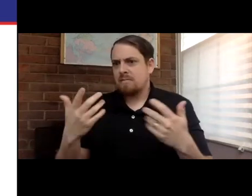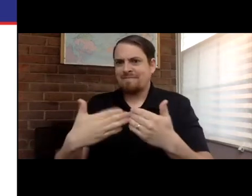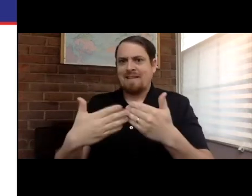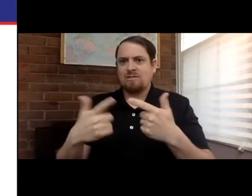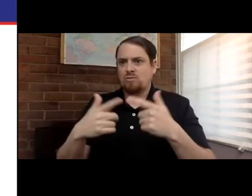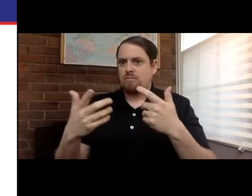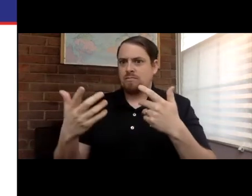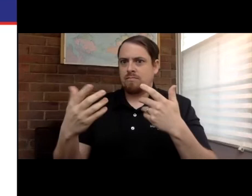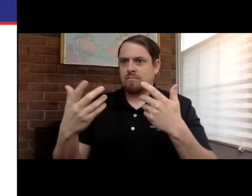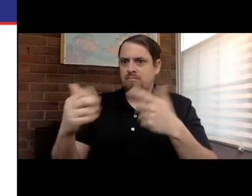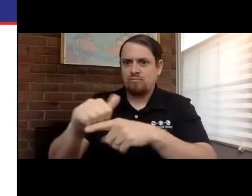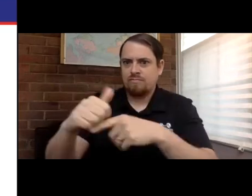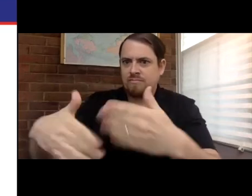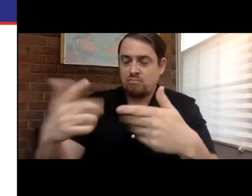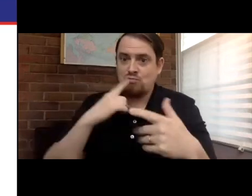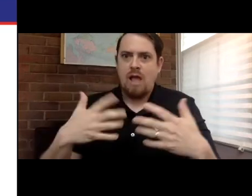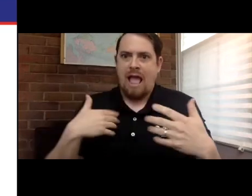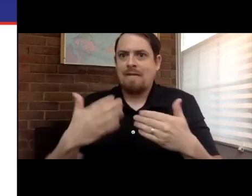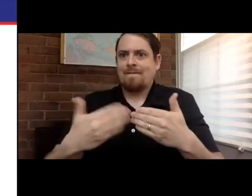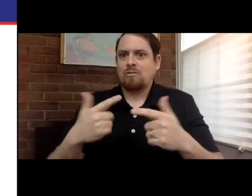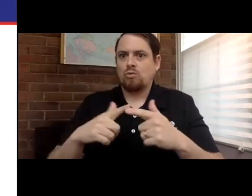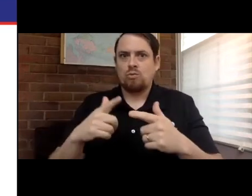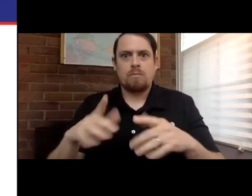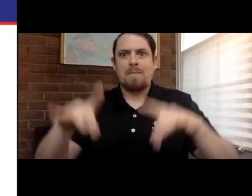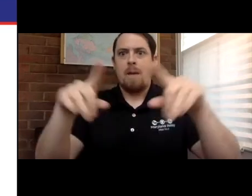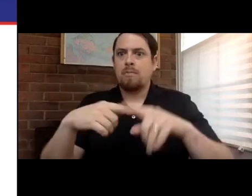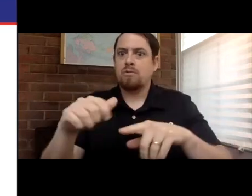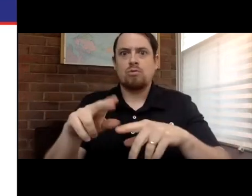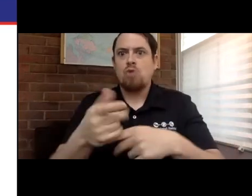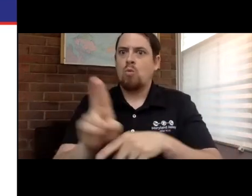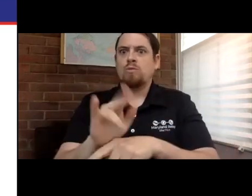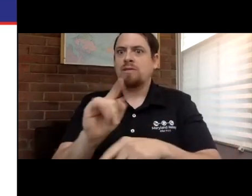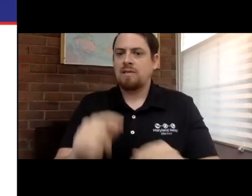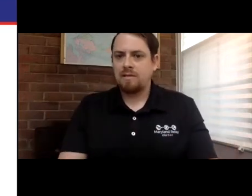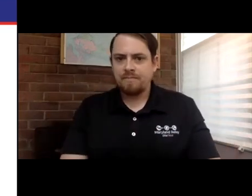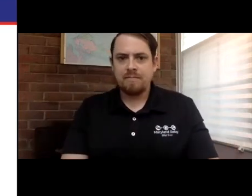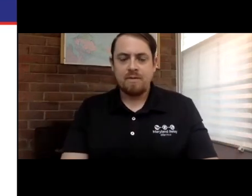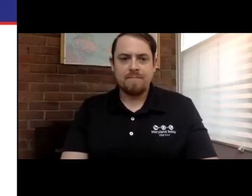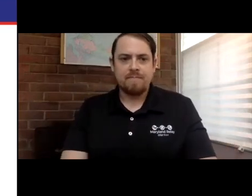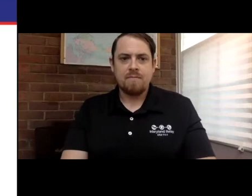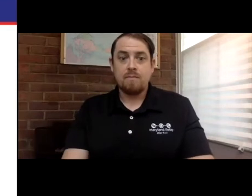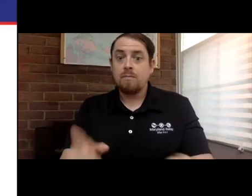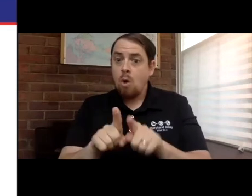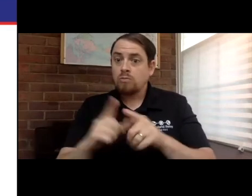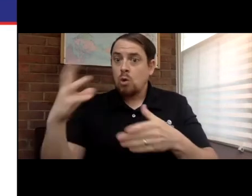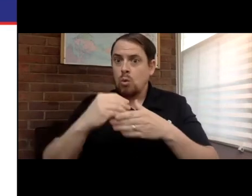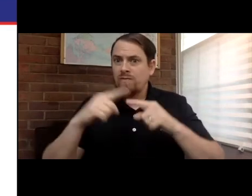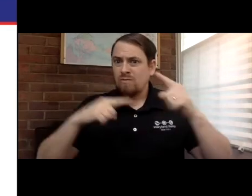education piece that comes with that. It's much more efficient. It's much more faster. It's easier to pick up. It's more intuitive.